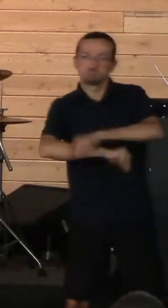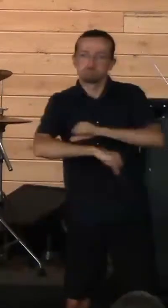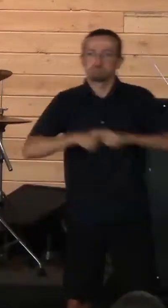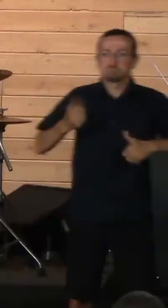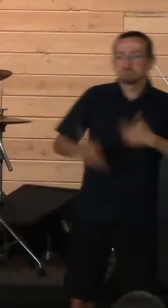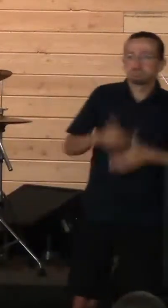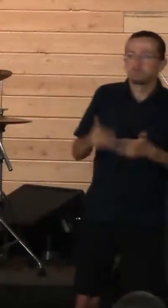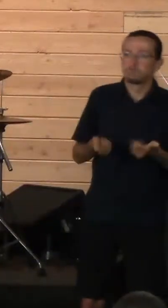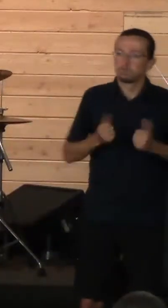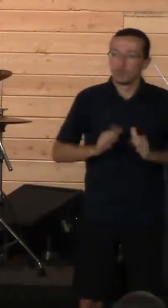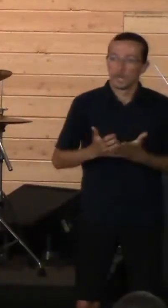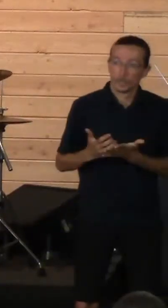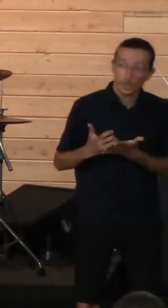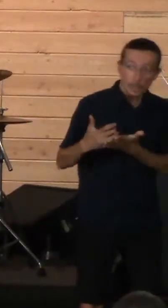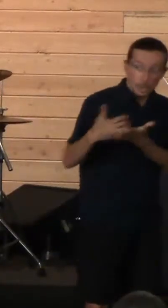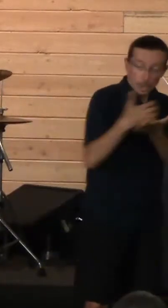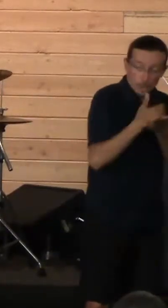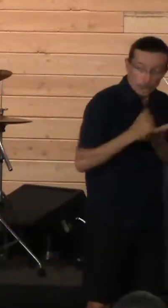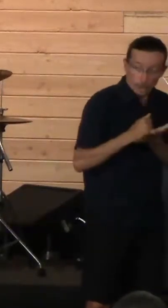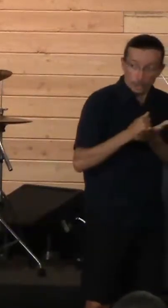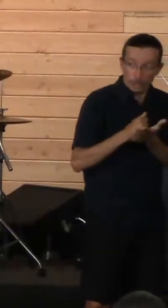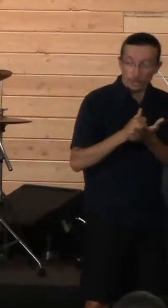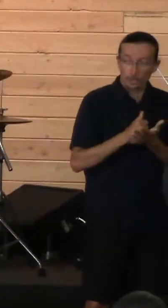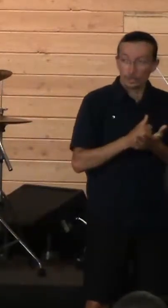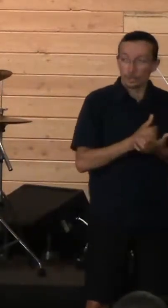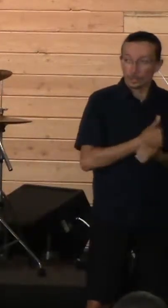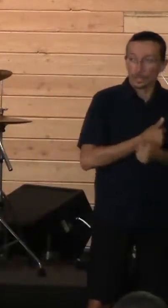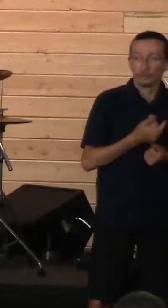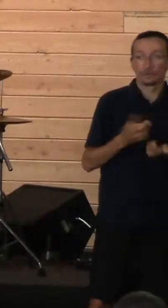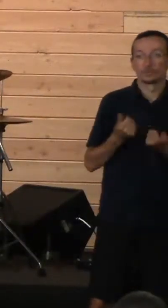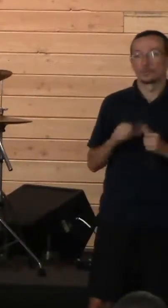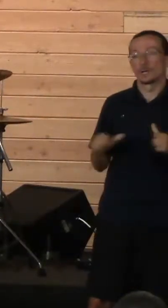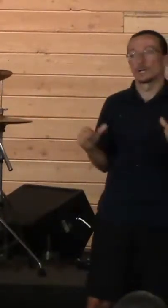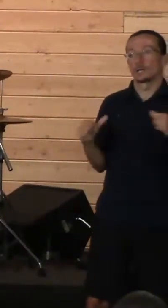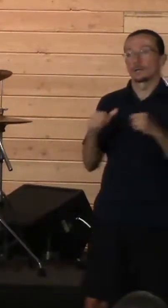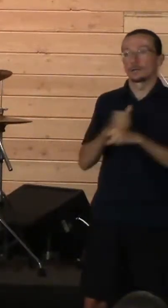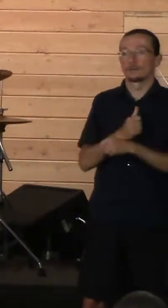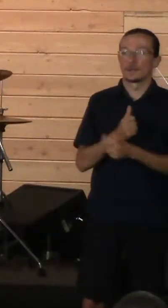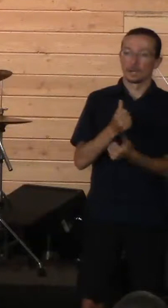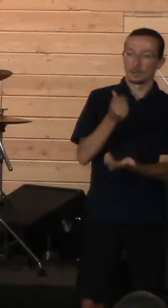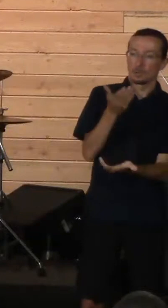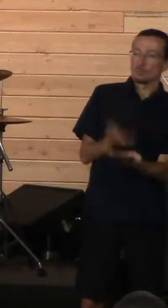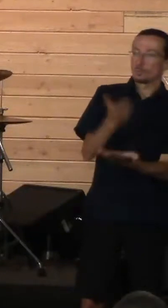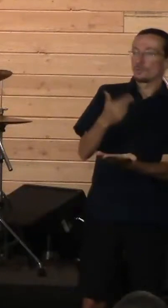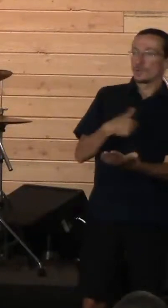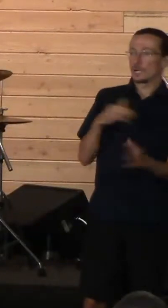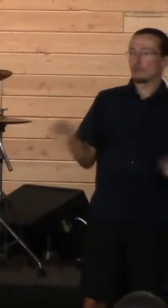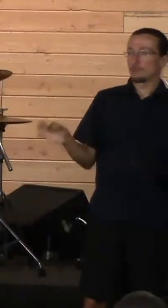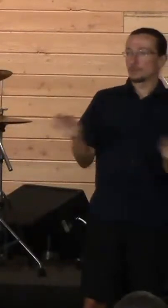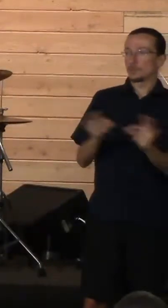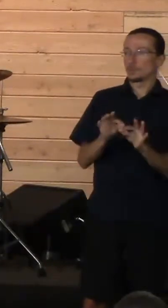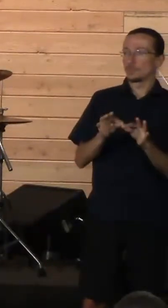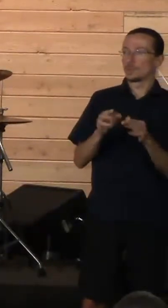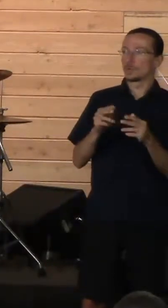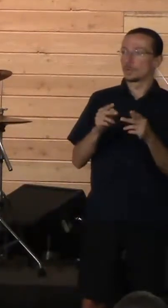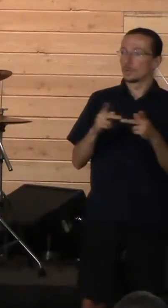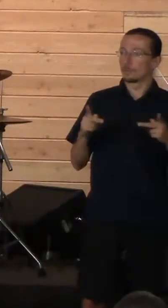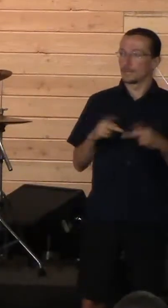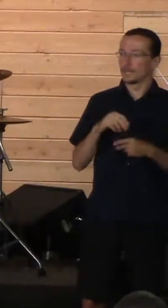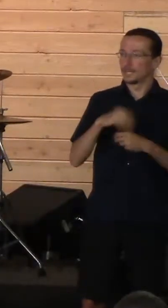to earn it, or trying to fight proving that I was worth a place in the world.